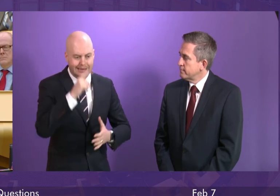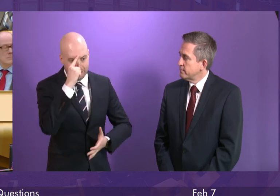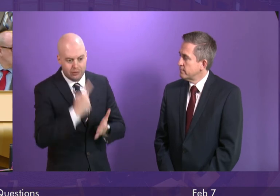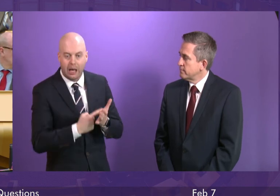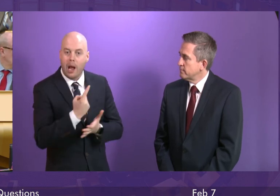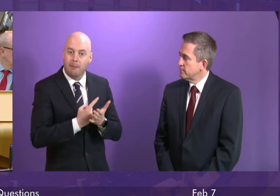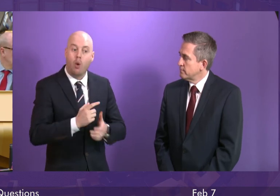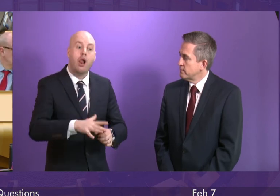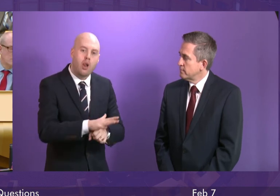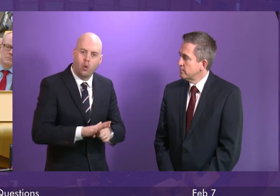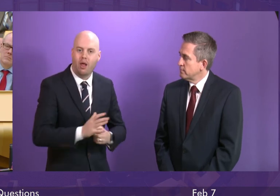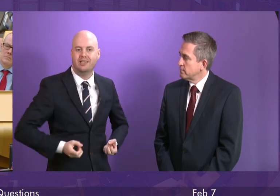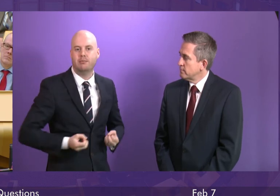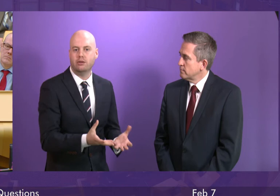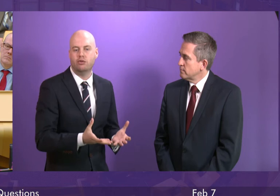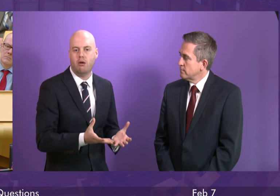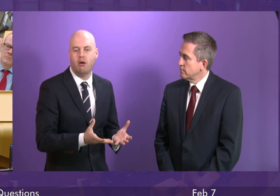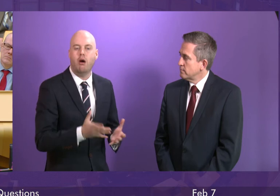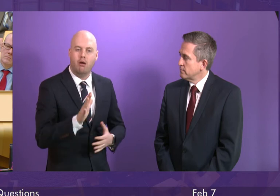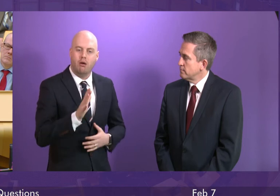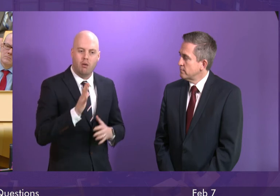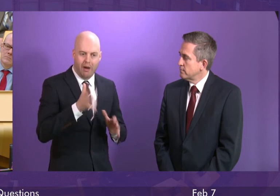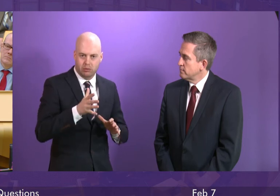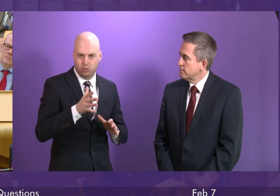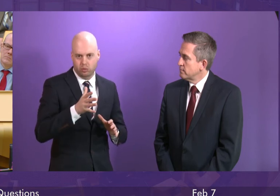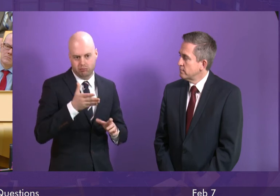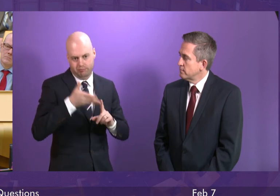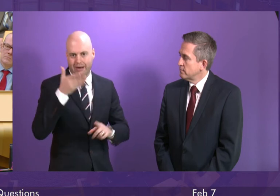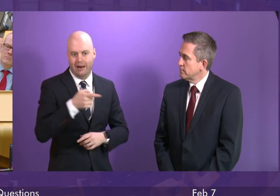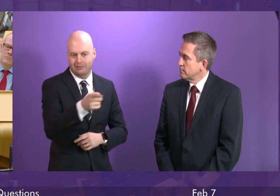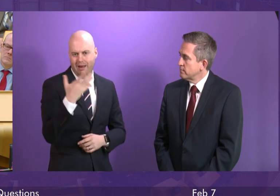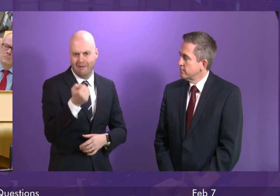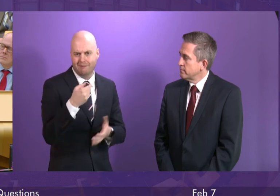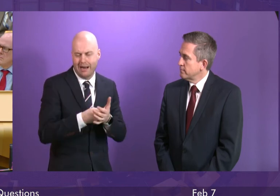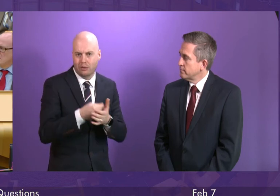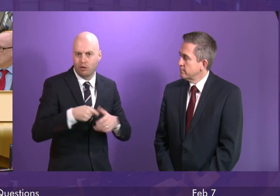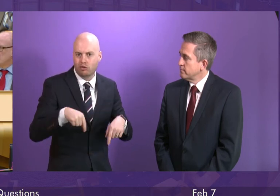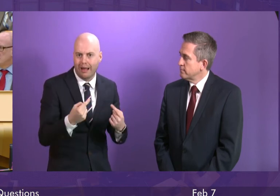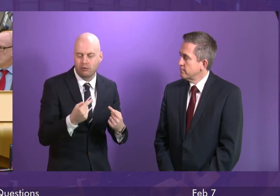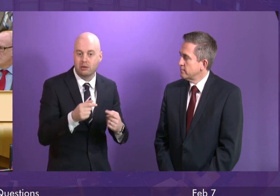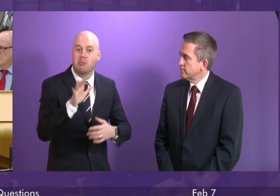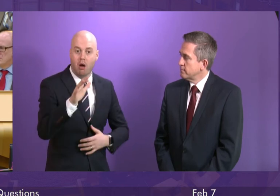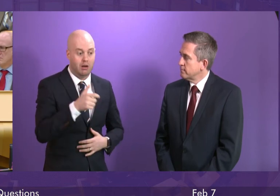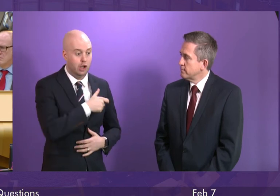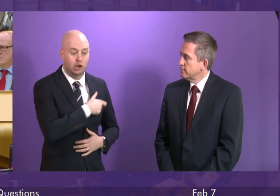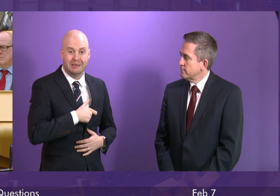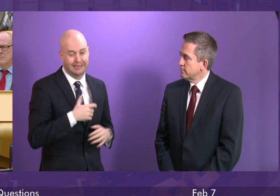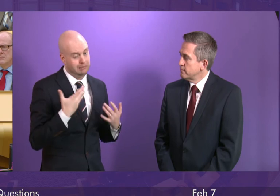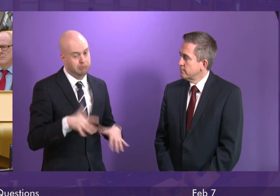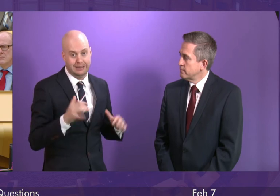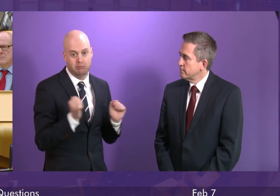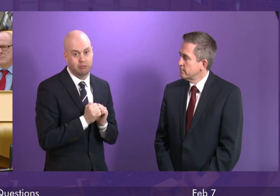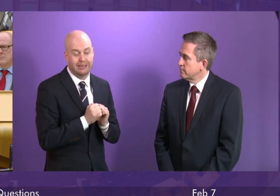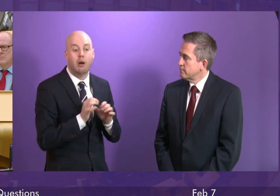expenditure and acknowledge the financial choices they face. However, the Committee believes in principle that music tuition should be